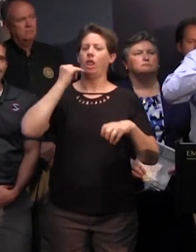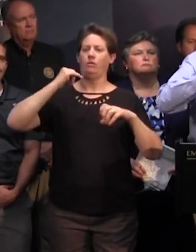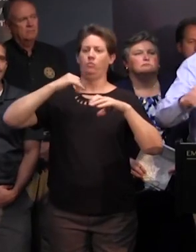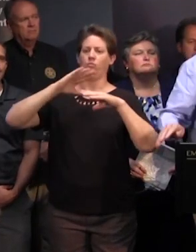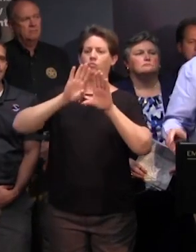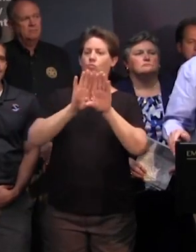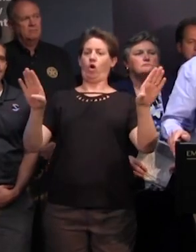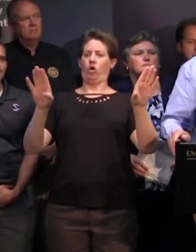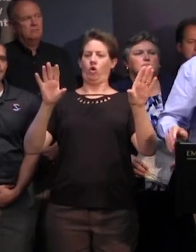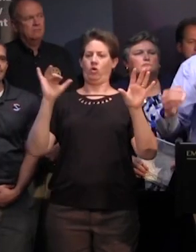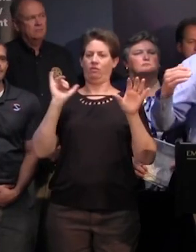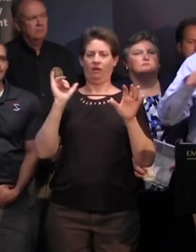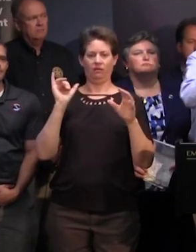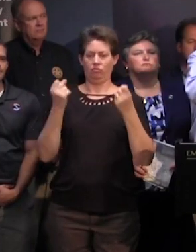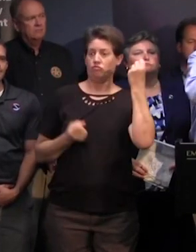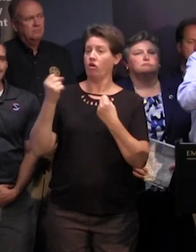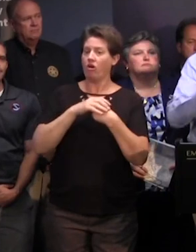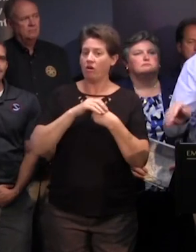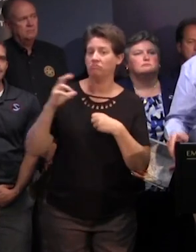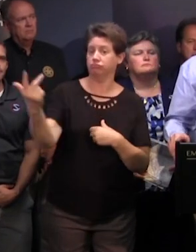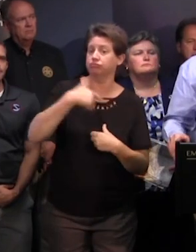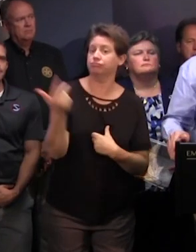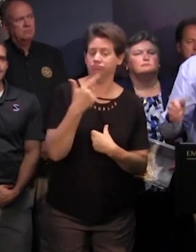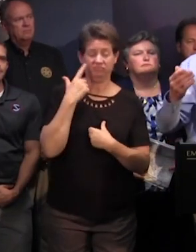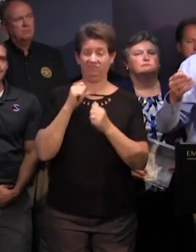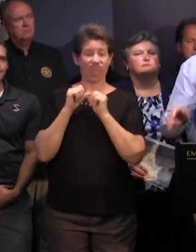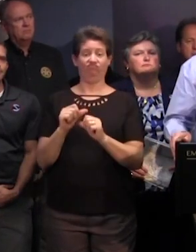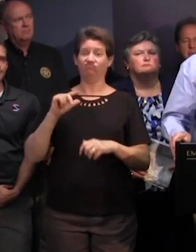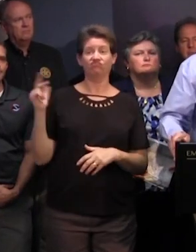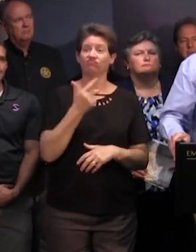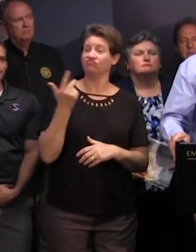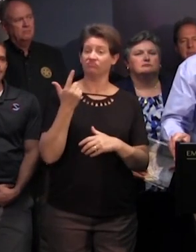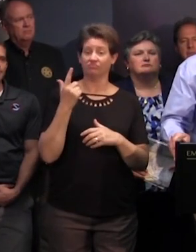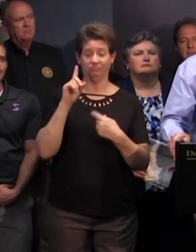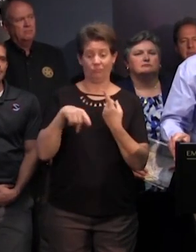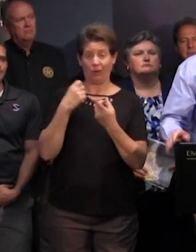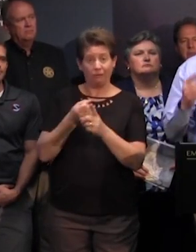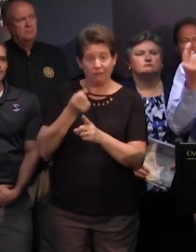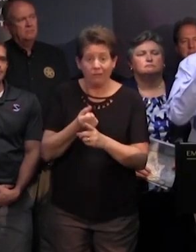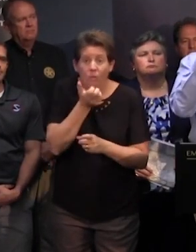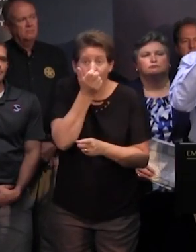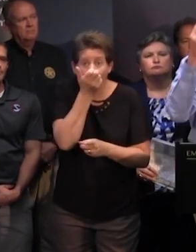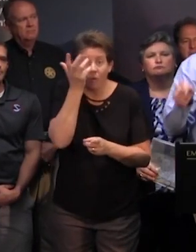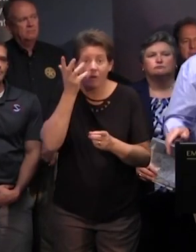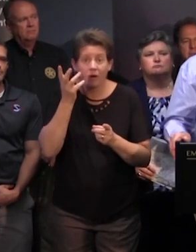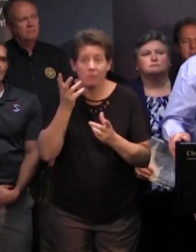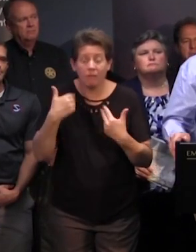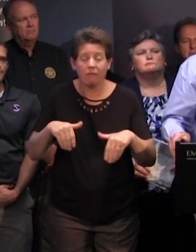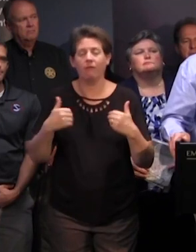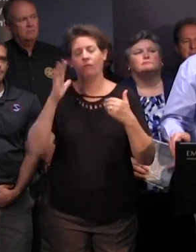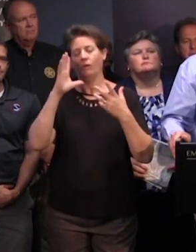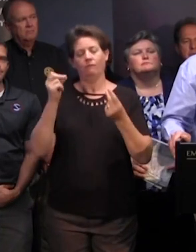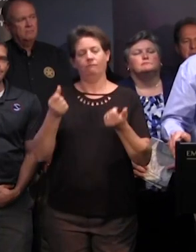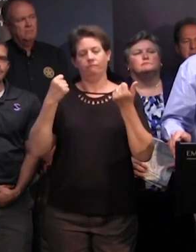would hold a car on a racetrack so it's coming right straight to us and when it hits the gulf gulf stream in warmer water it's going to rev up even more